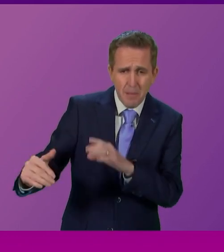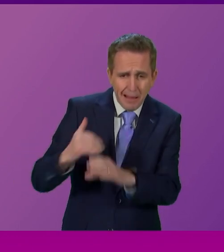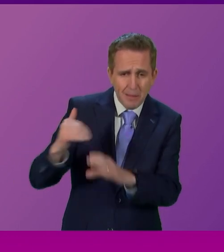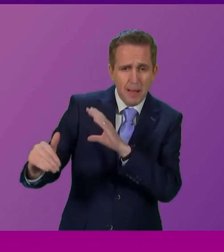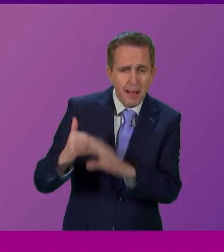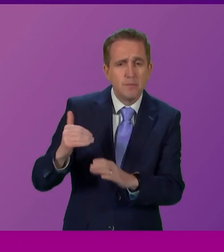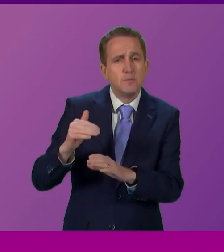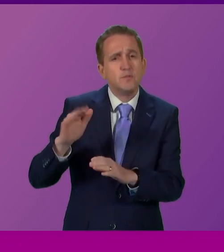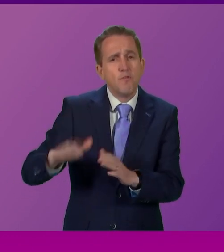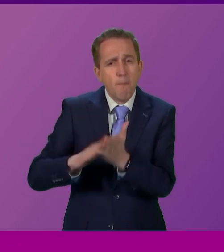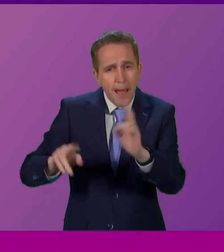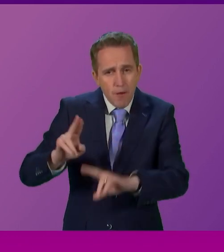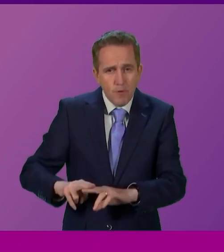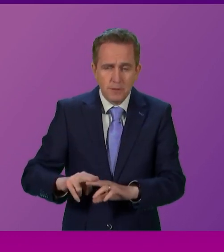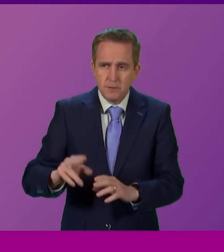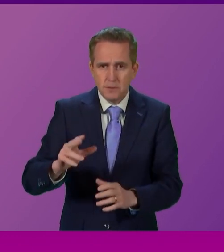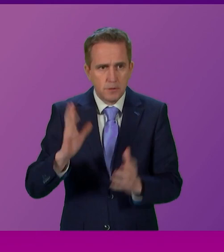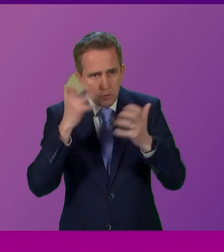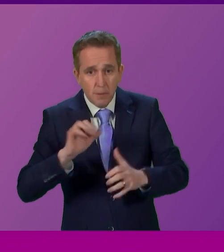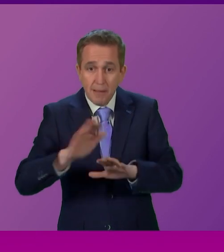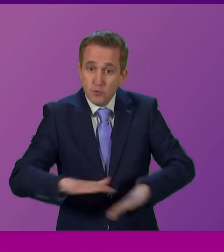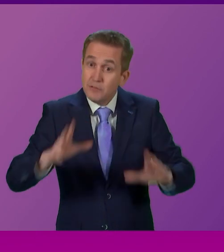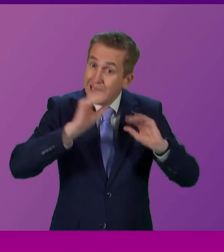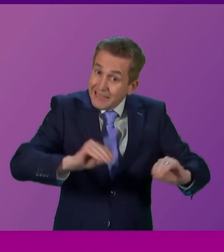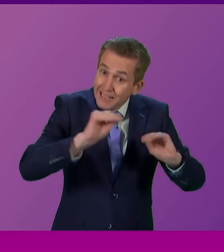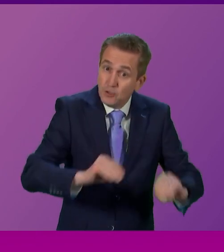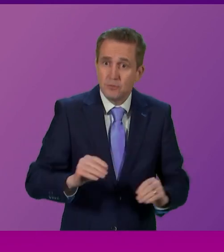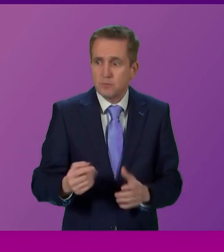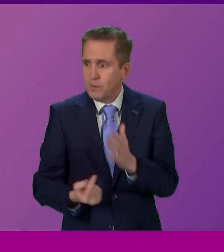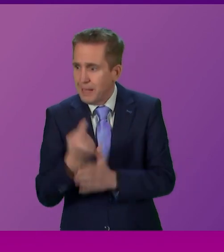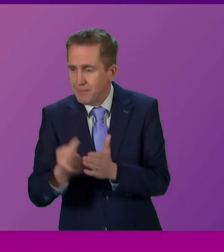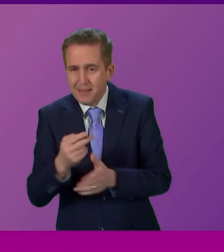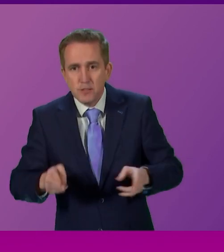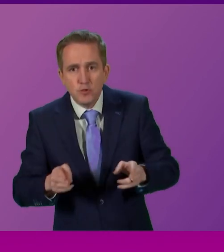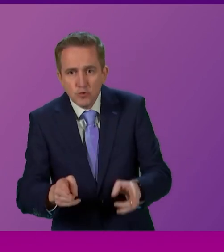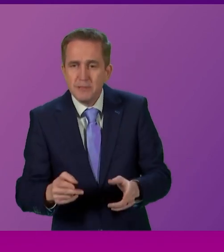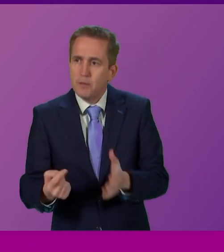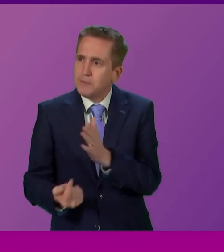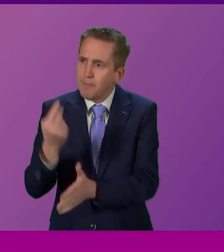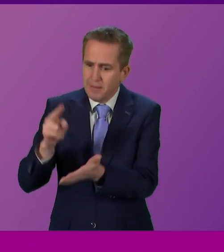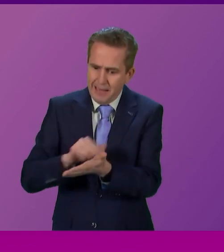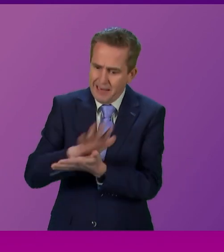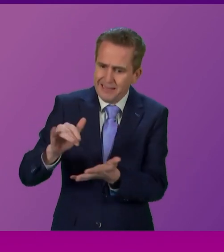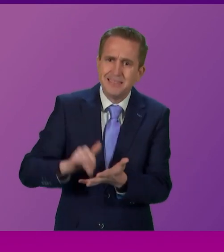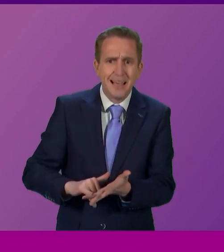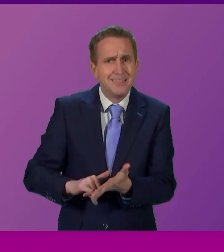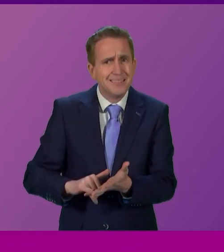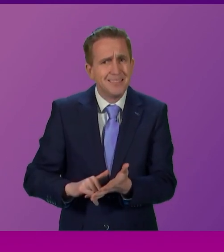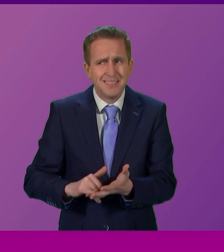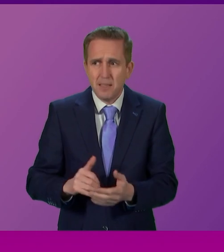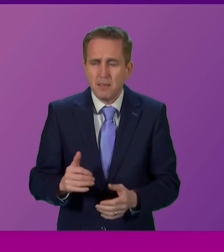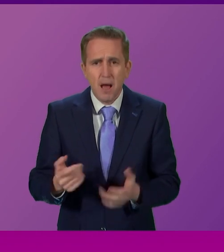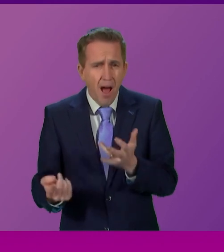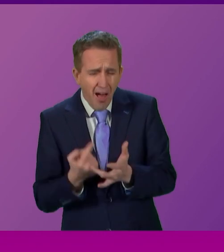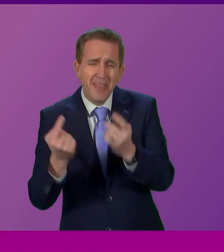safety in the streets, and they are extremely worried about the current state of the NHS. There are much more pressing issues